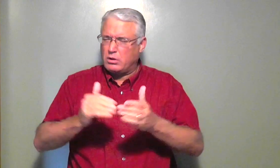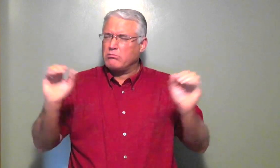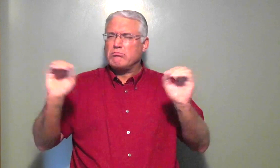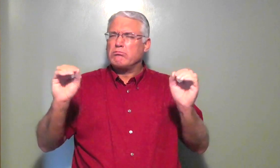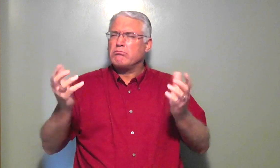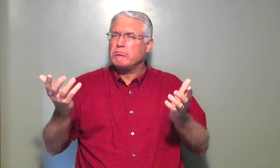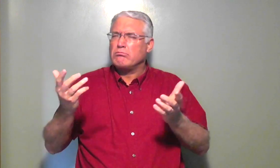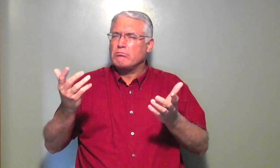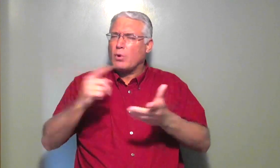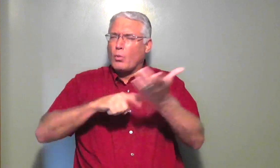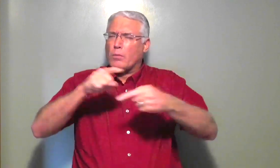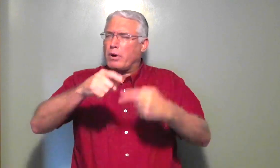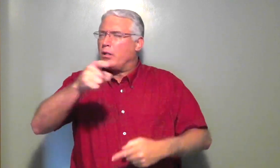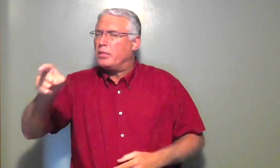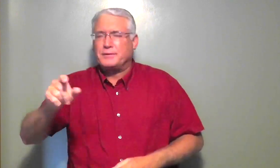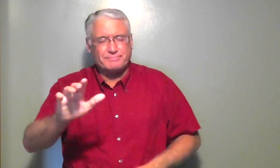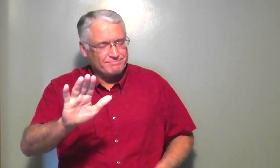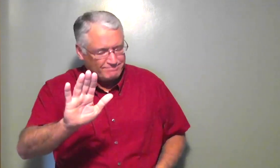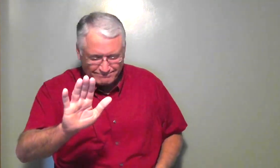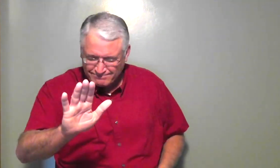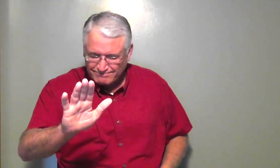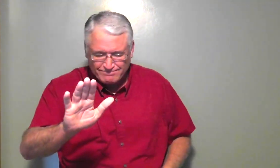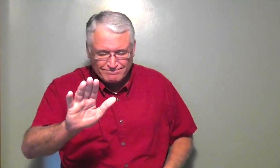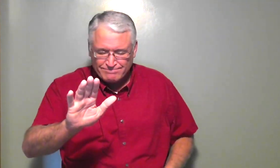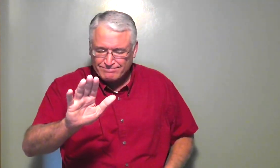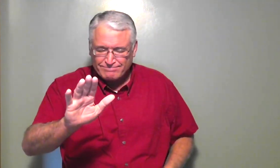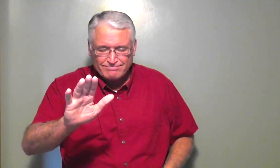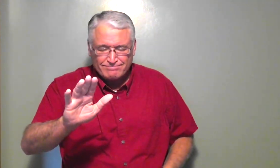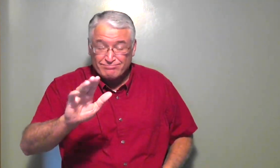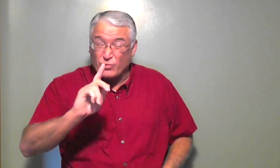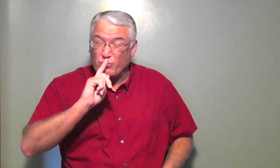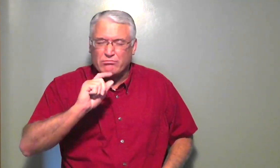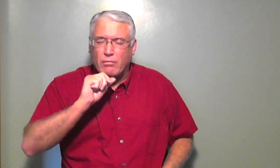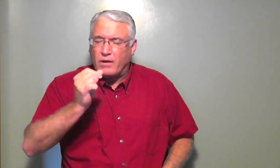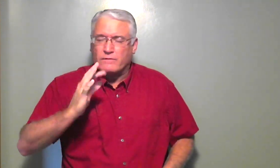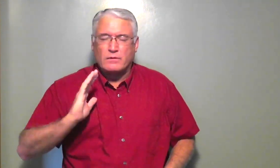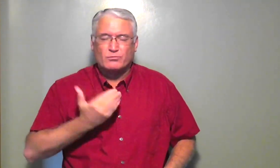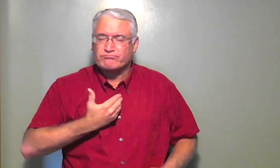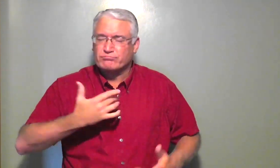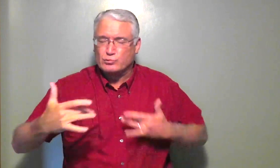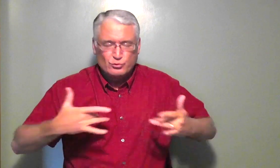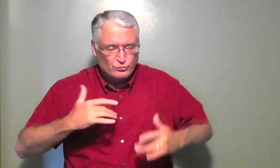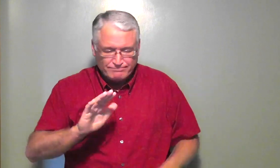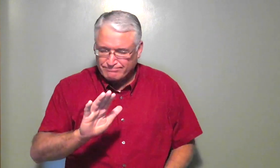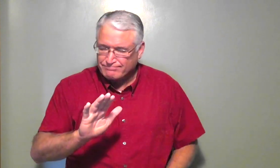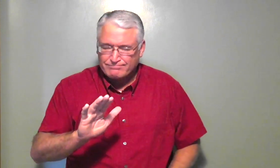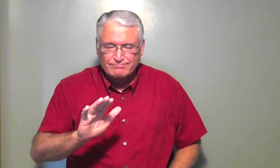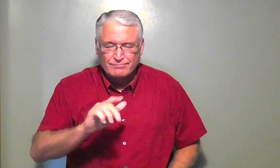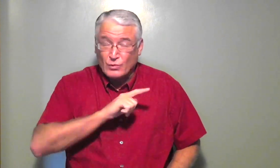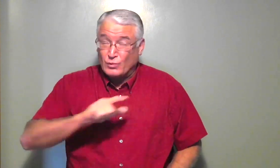that. Not been born again. What about them? No. Really, that's none of our concern.